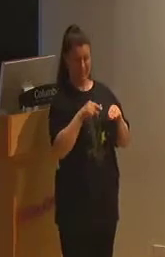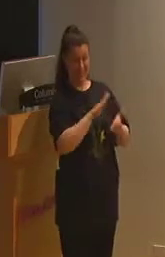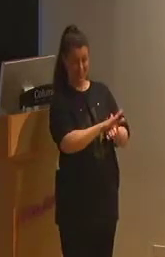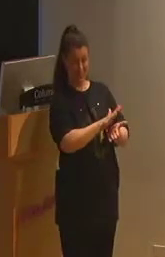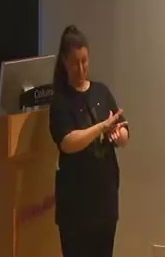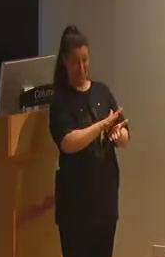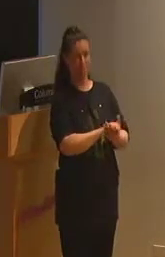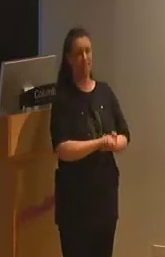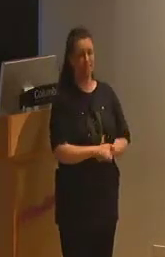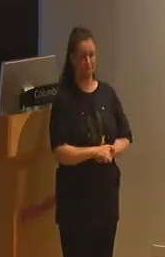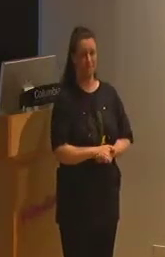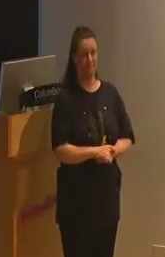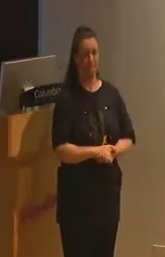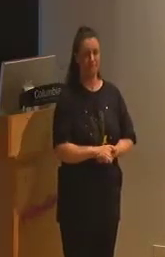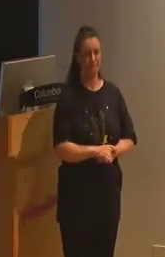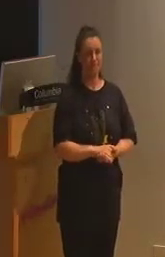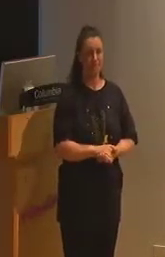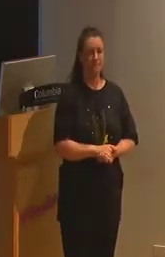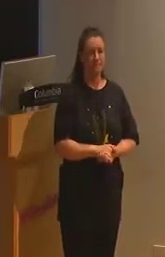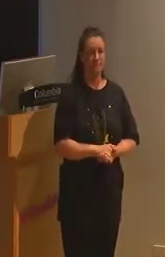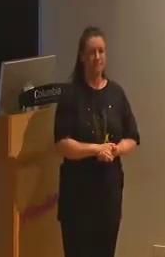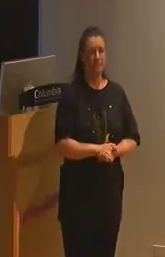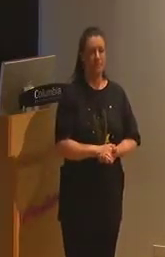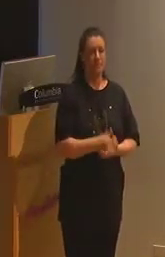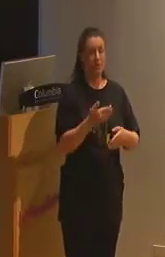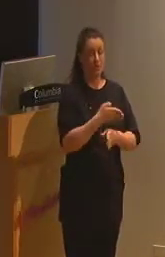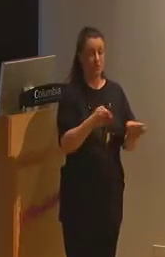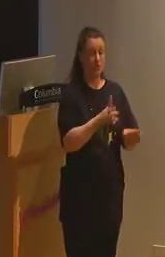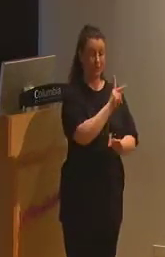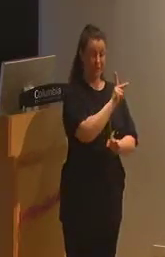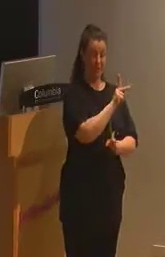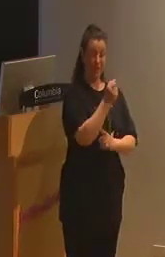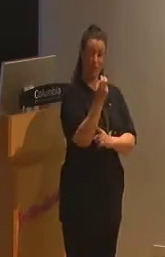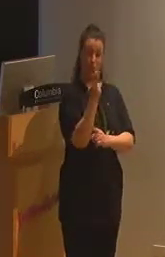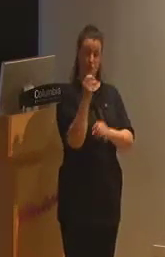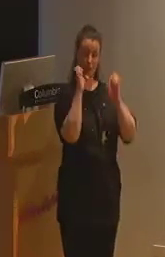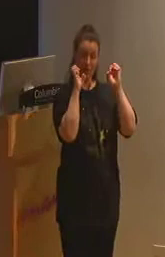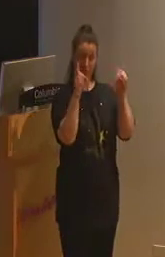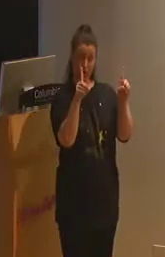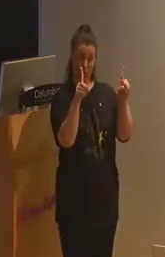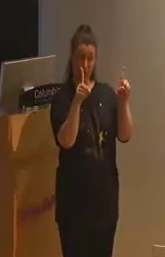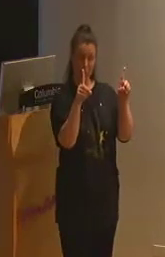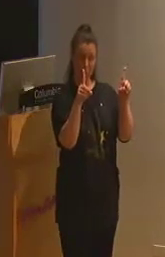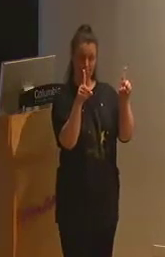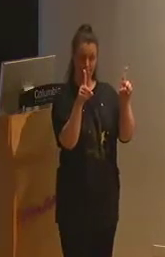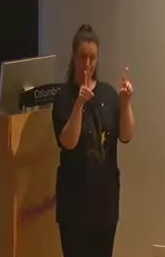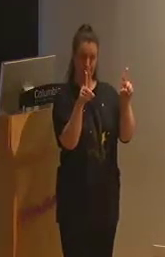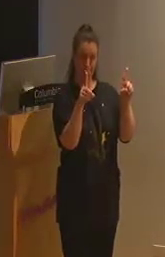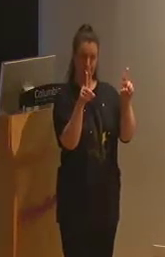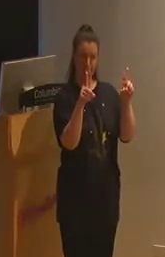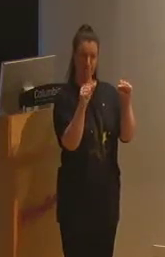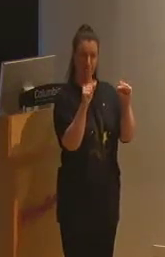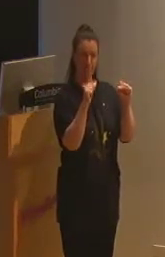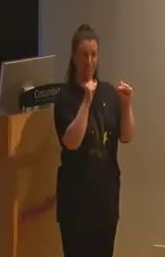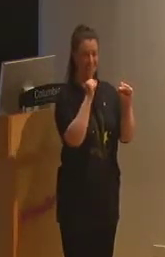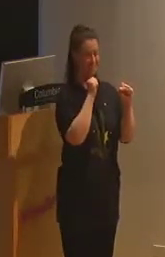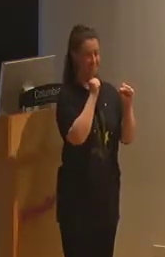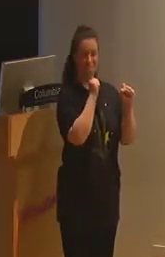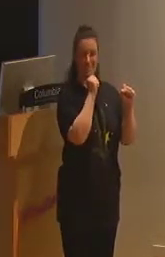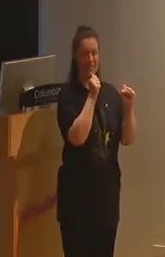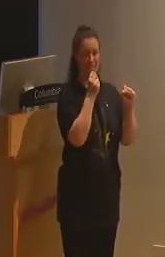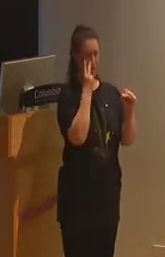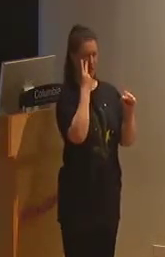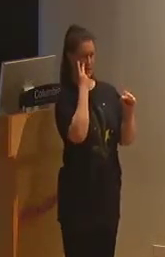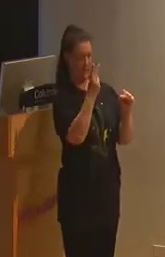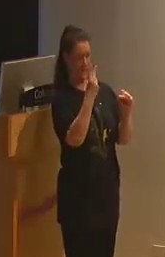neoliberal era of capitalism, general K-12 education is no longer in the eyes of the state a public good. It is rather